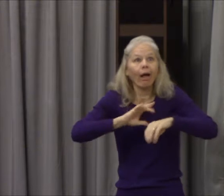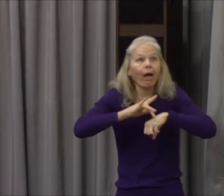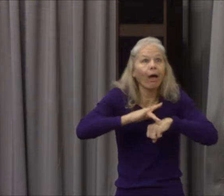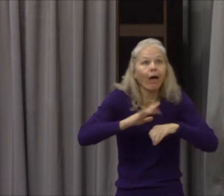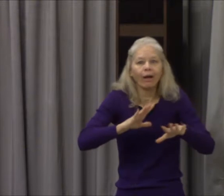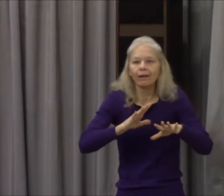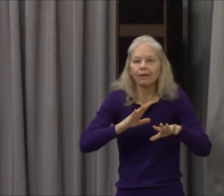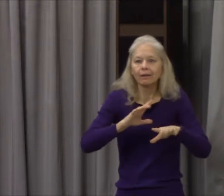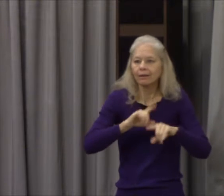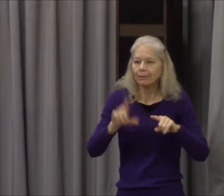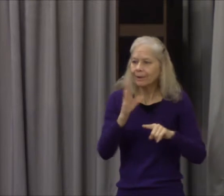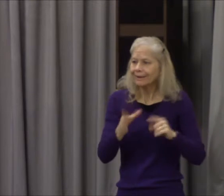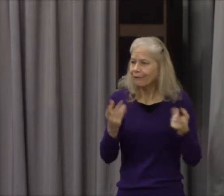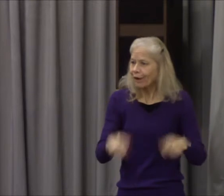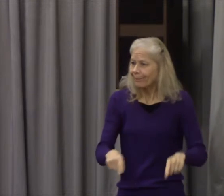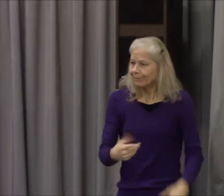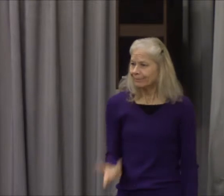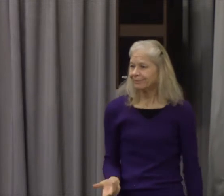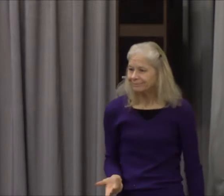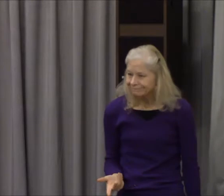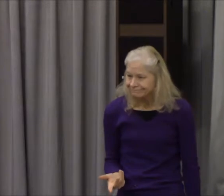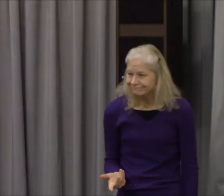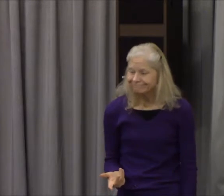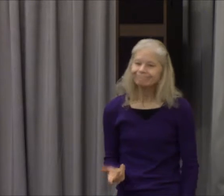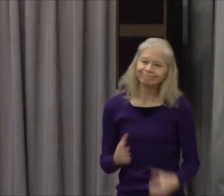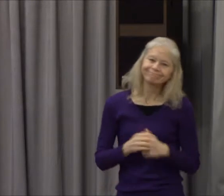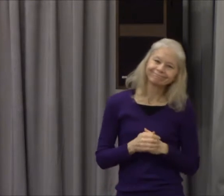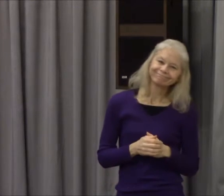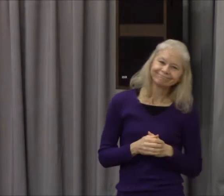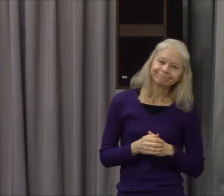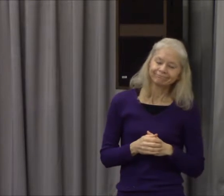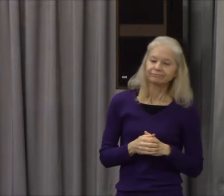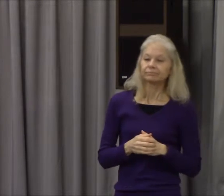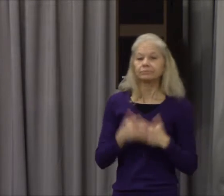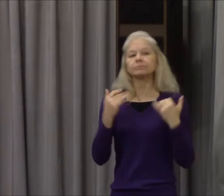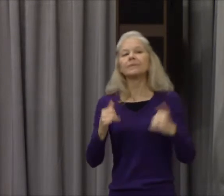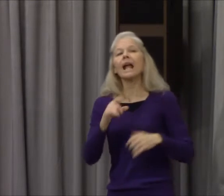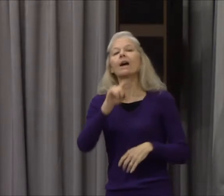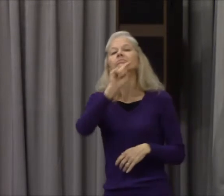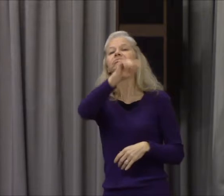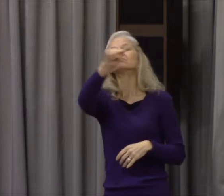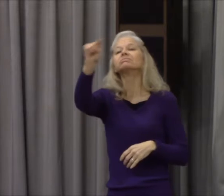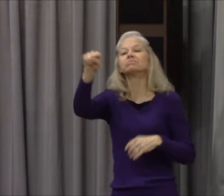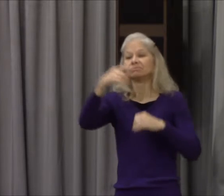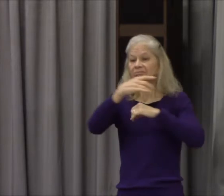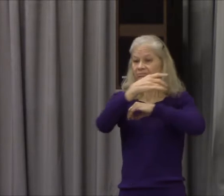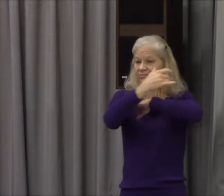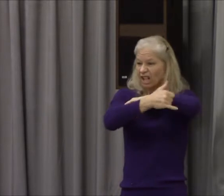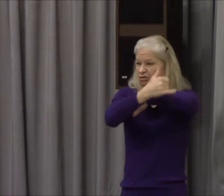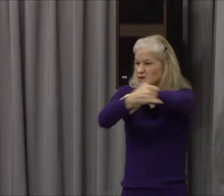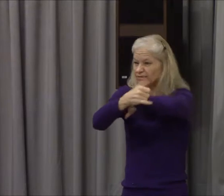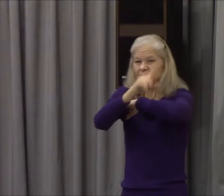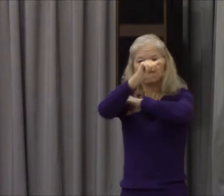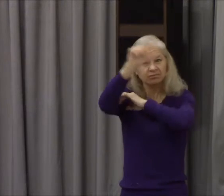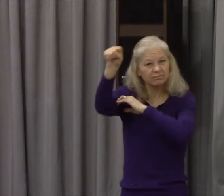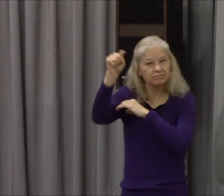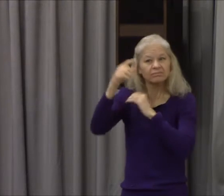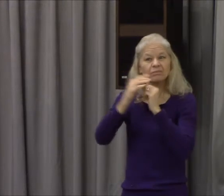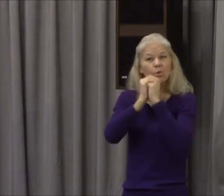In these nations that worship many gods, they feared many gods. They feared that